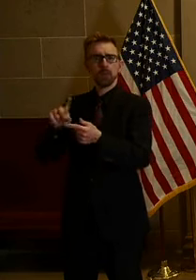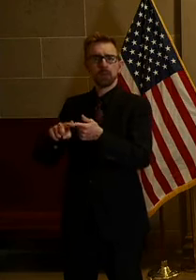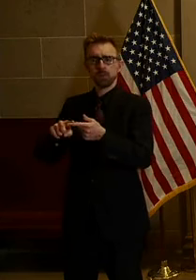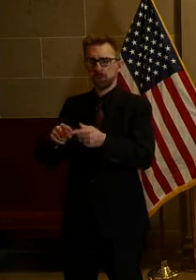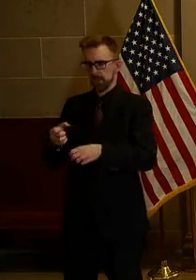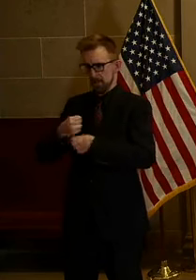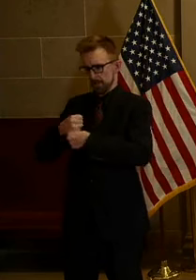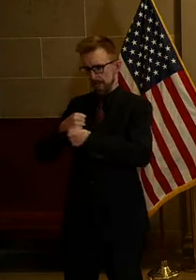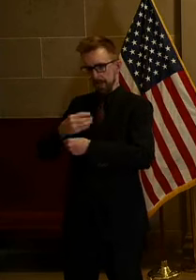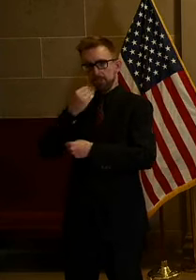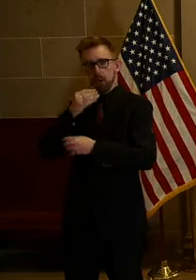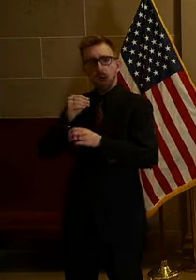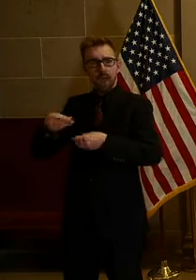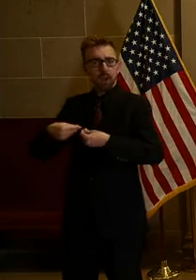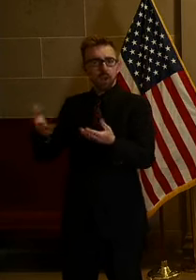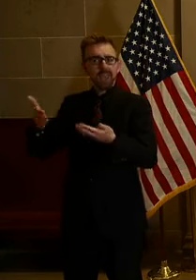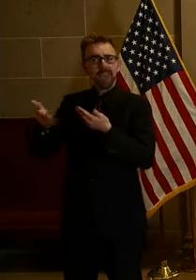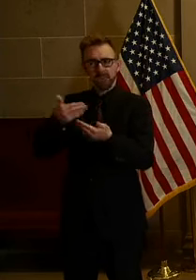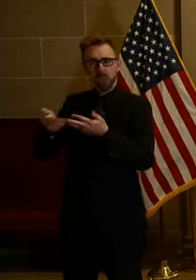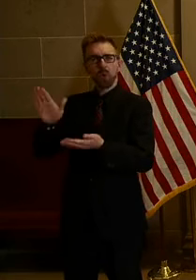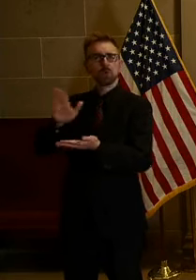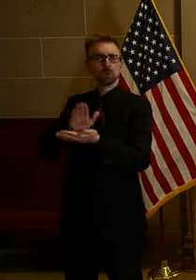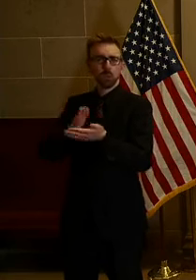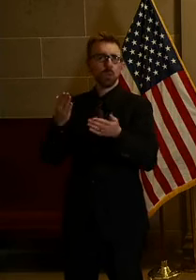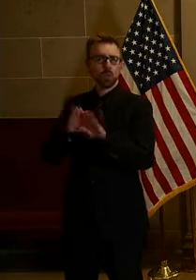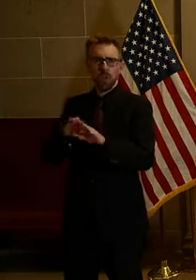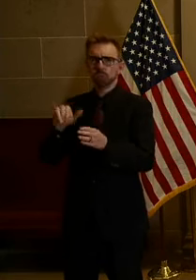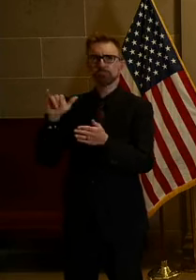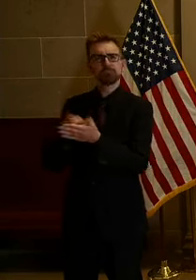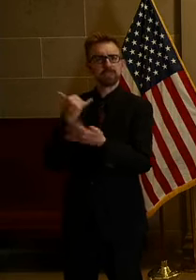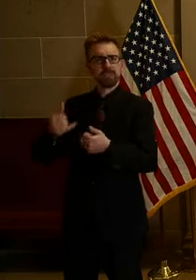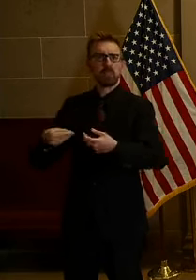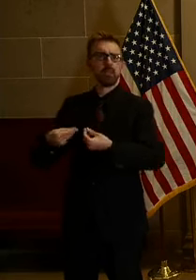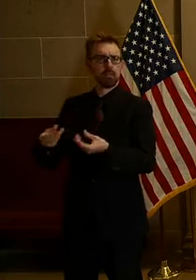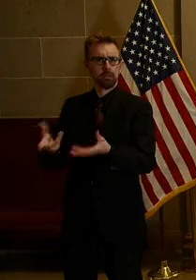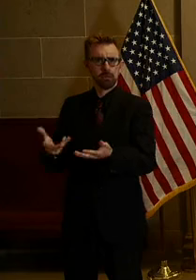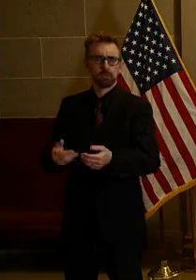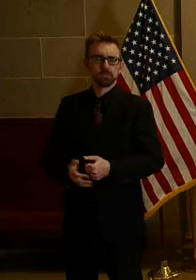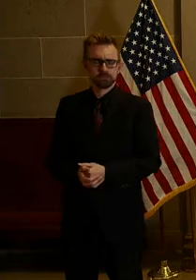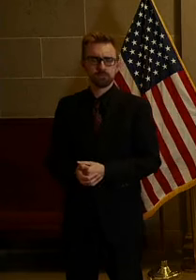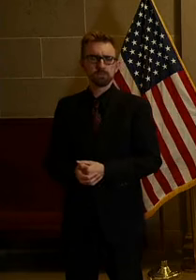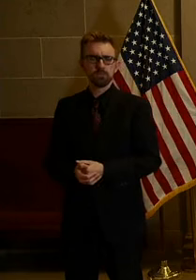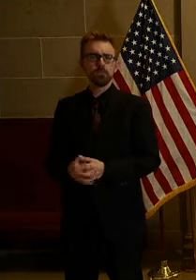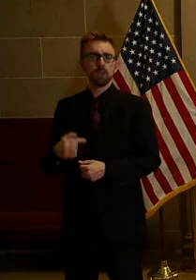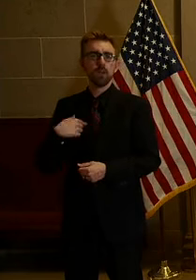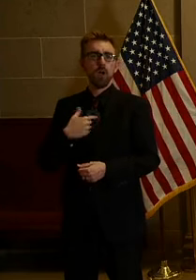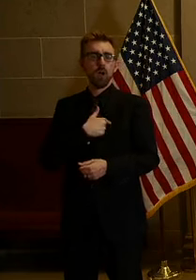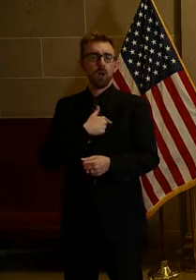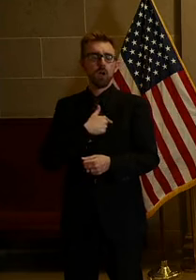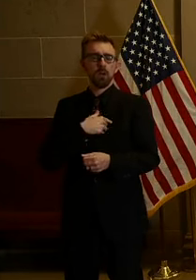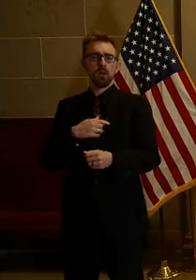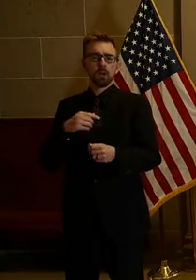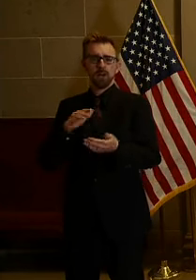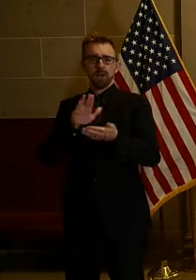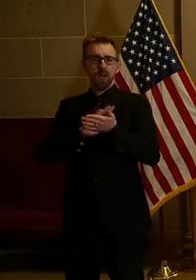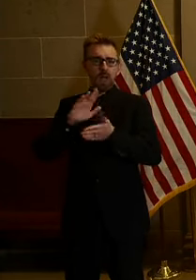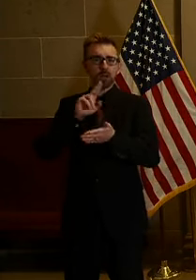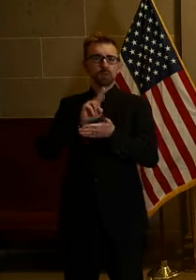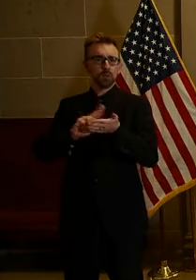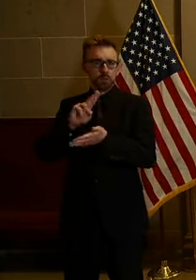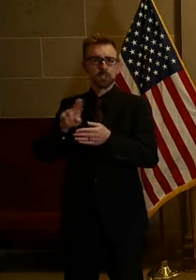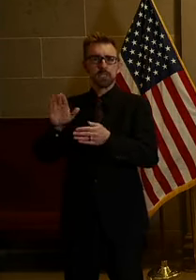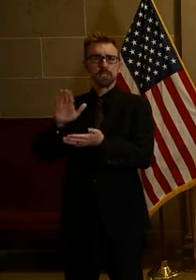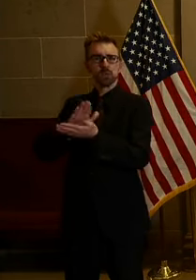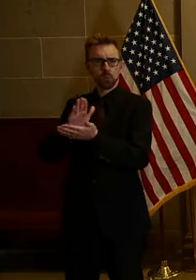meals even though they are closed. Our higher education institutions have also been severely